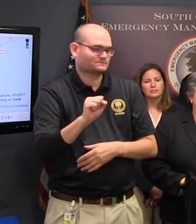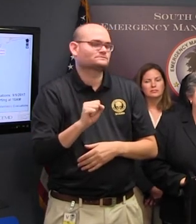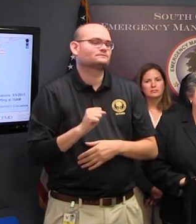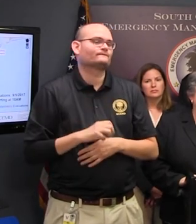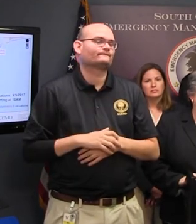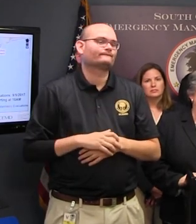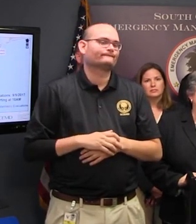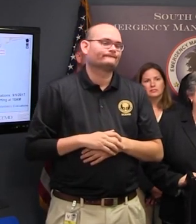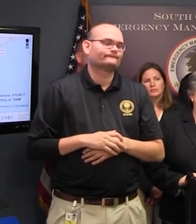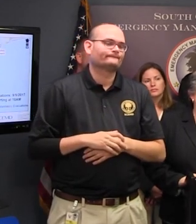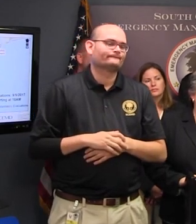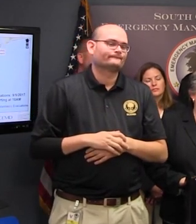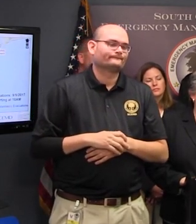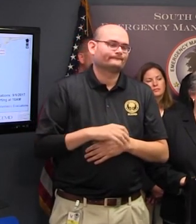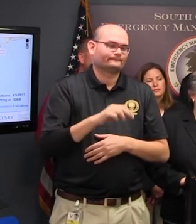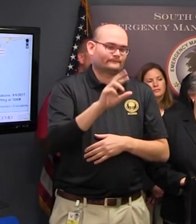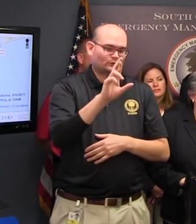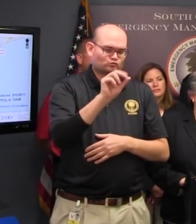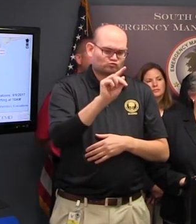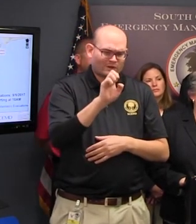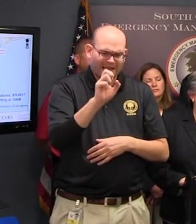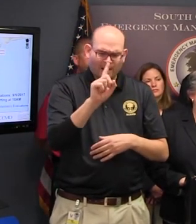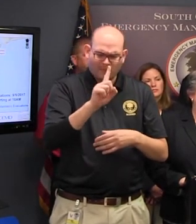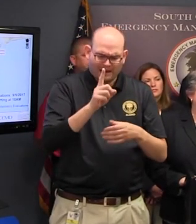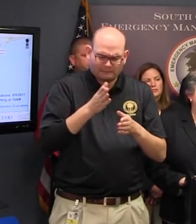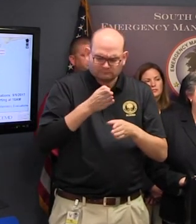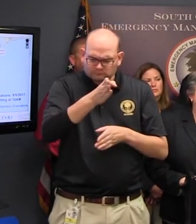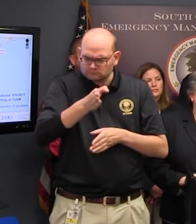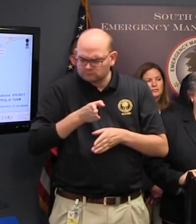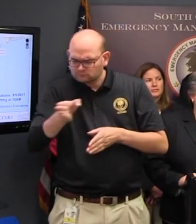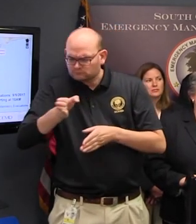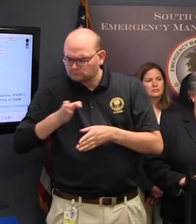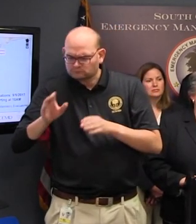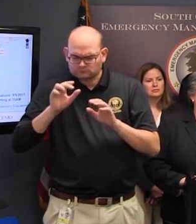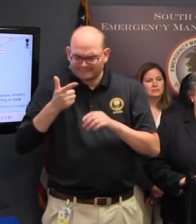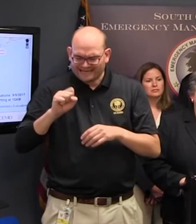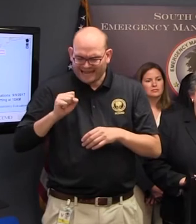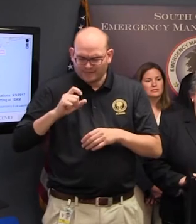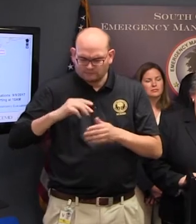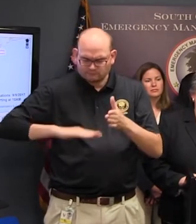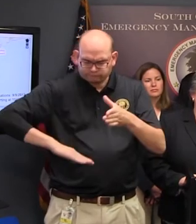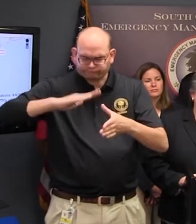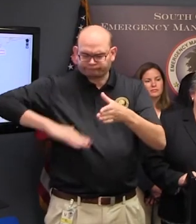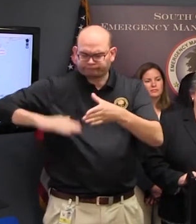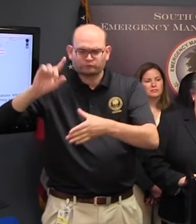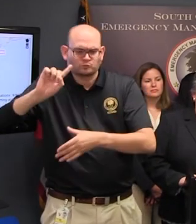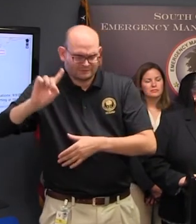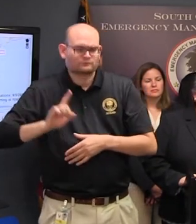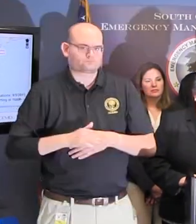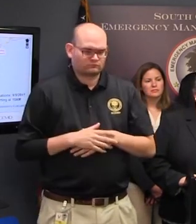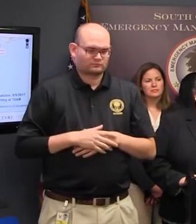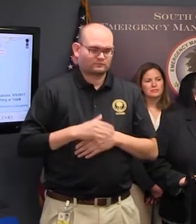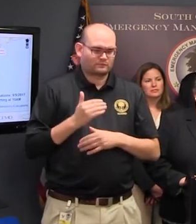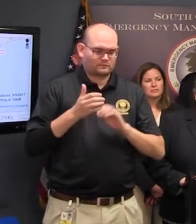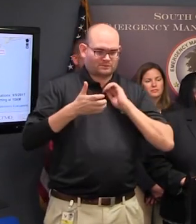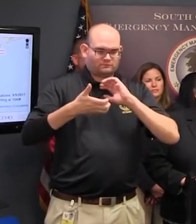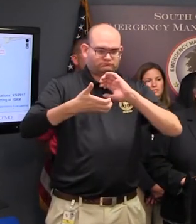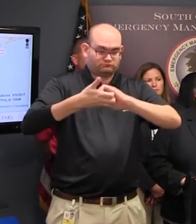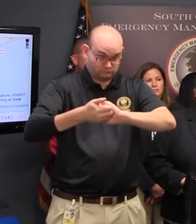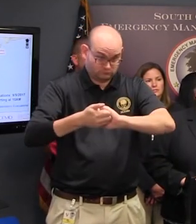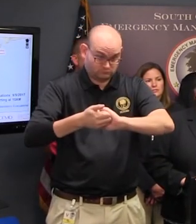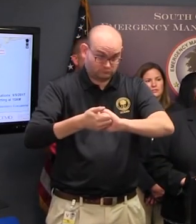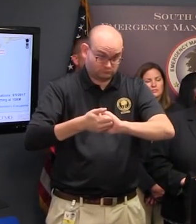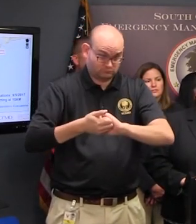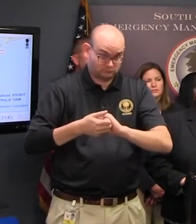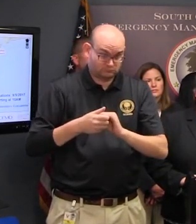help them navigate around the congested areas And we have also offered in partnership with the Department of Public Safety